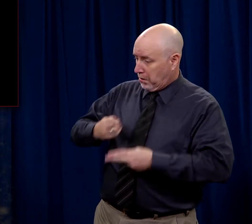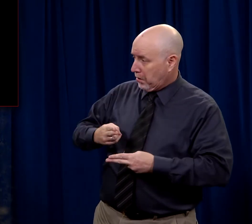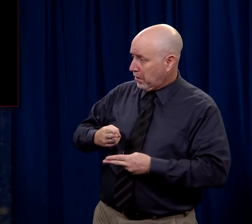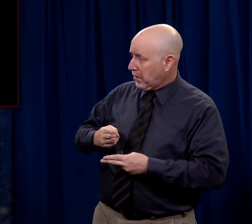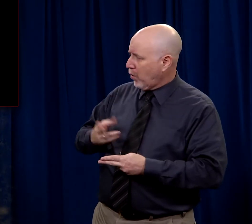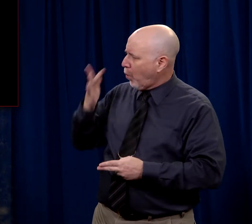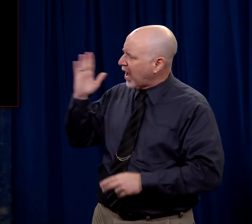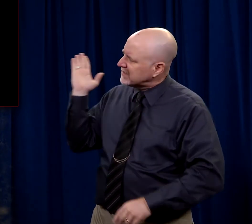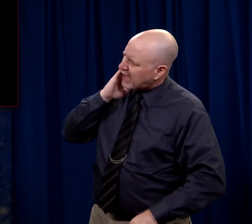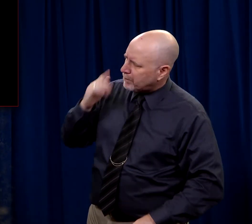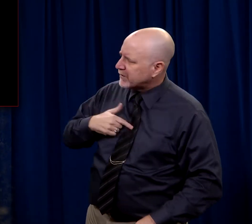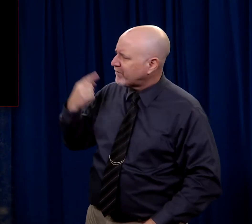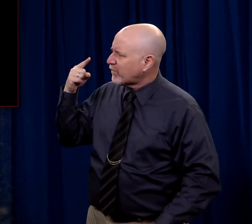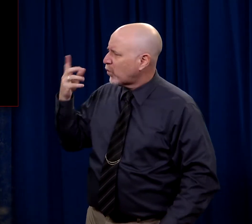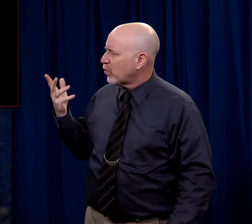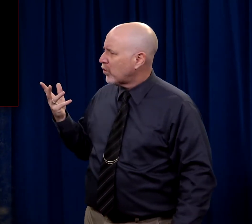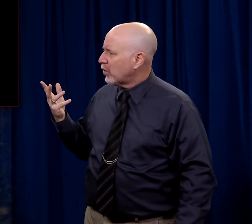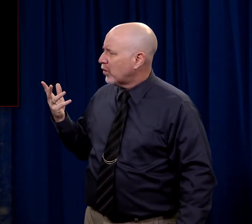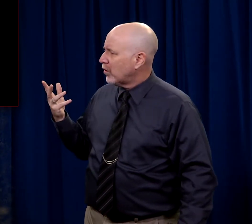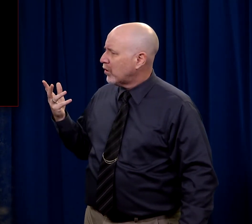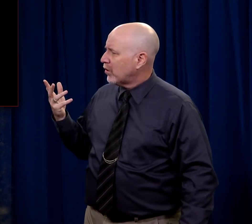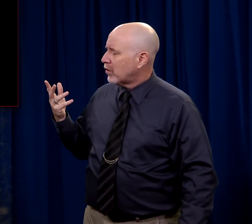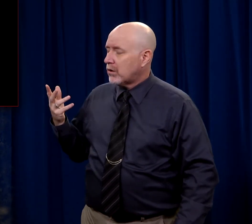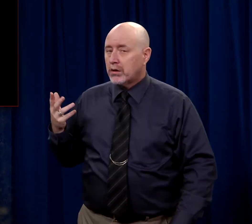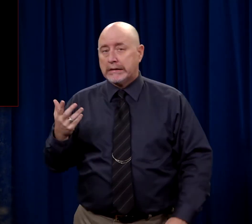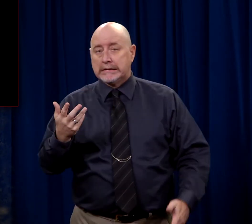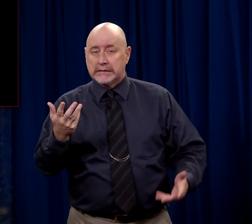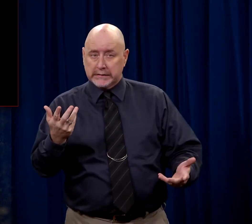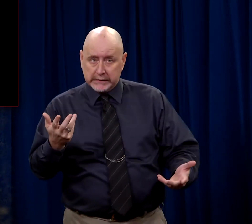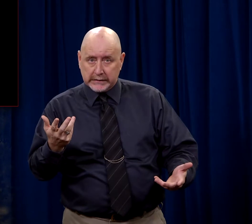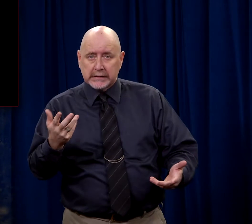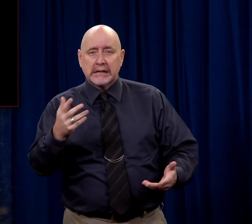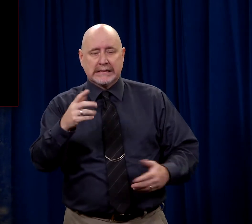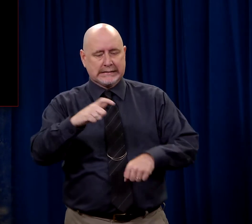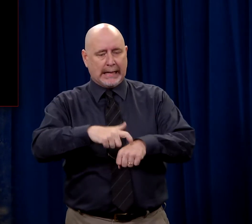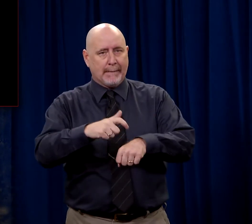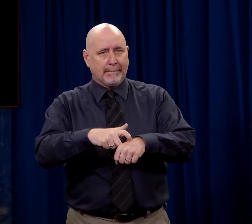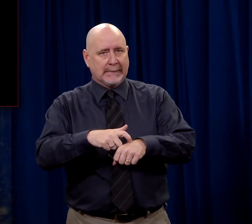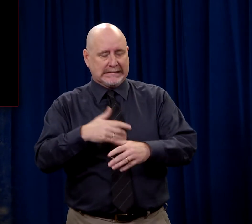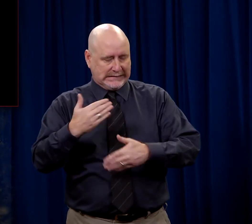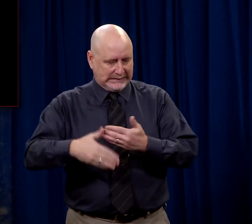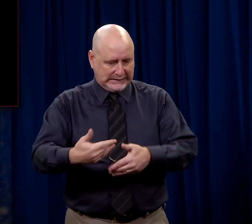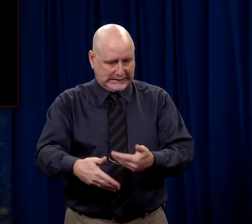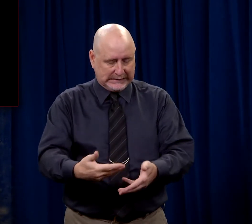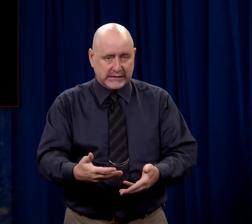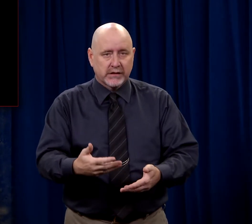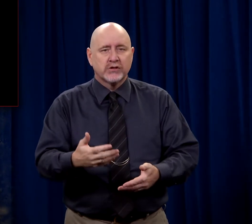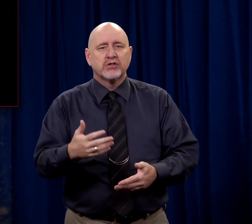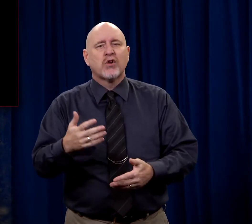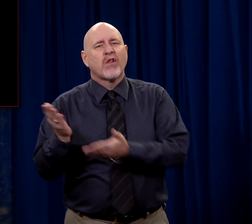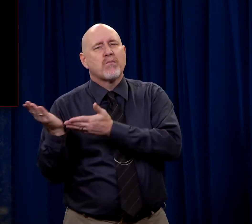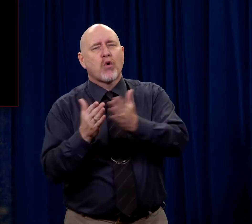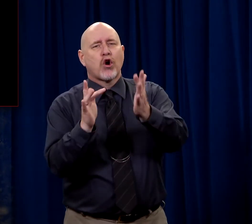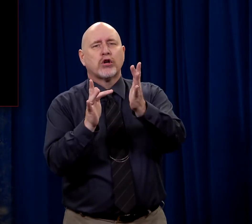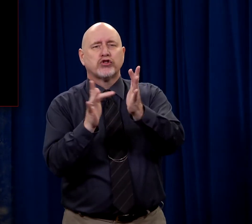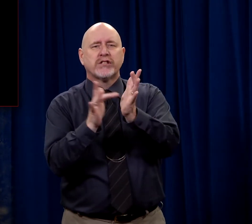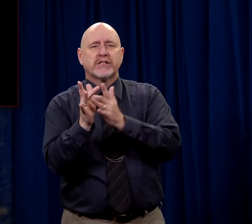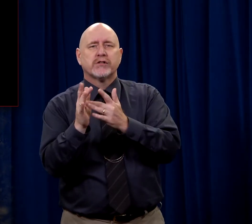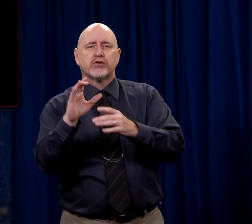me. But if I haven't done anything wrong, why did you slap me? Well, time was getting away and they took Jesus then